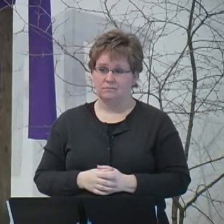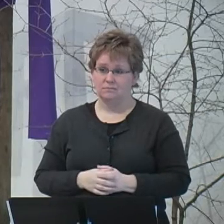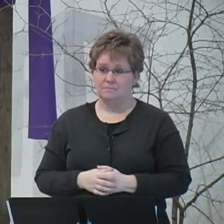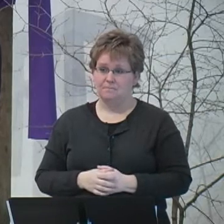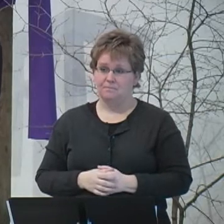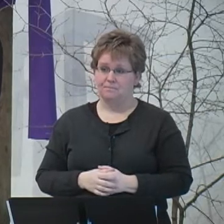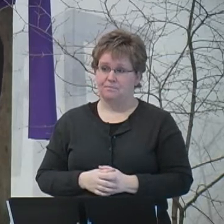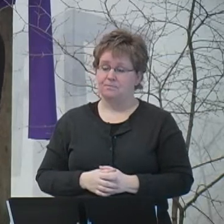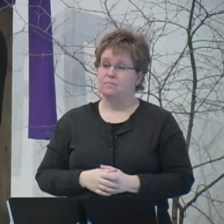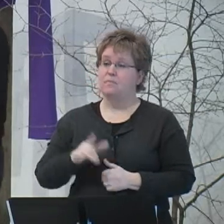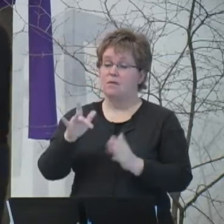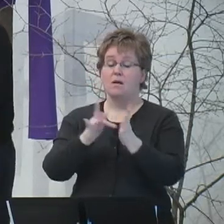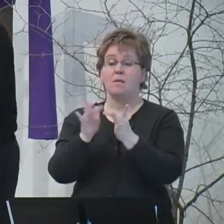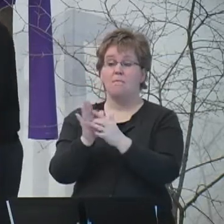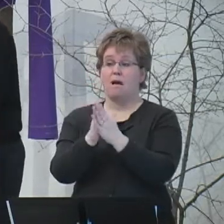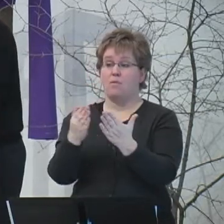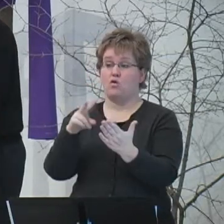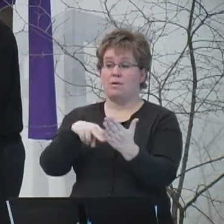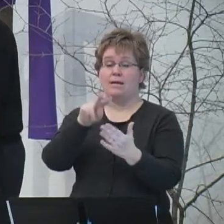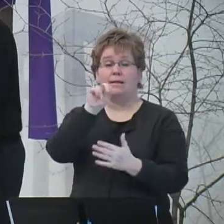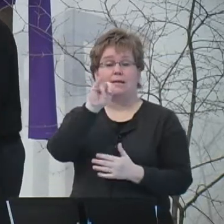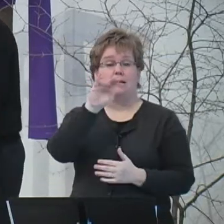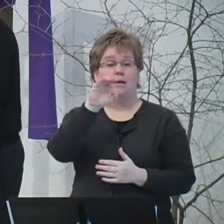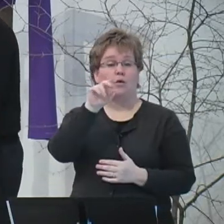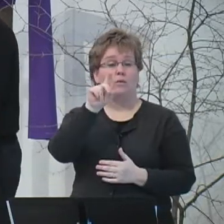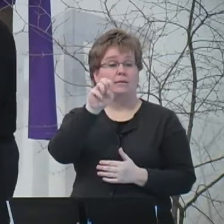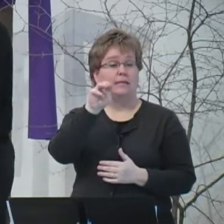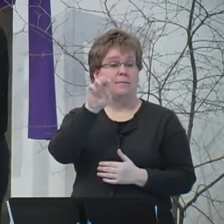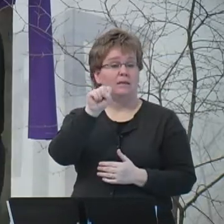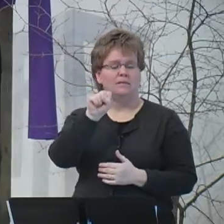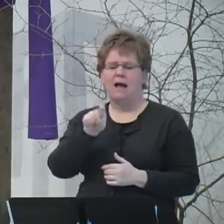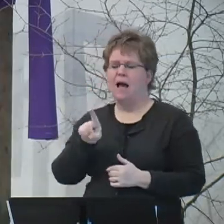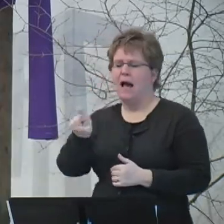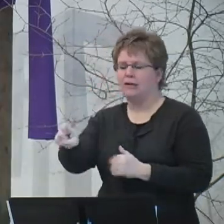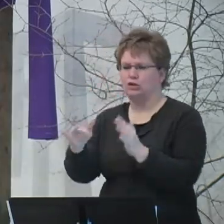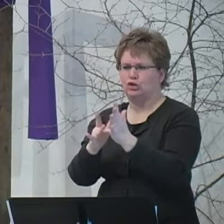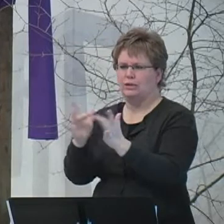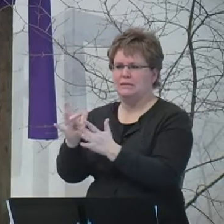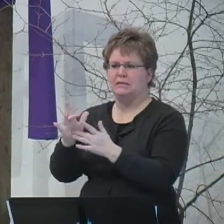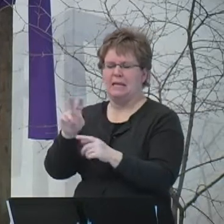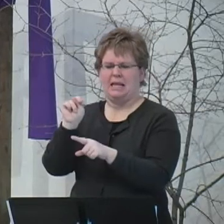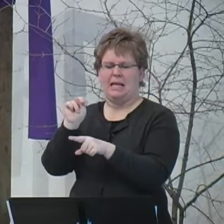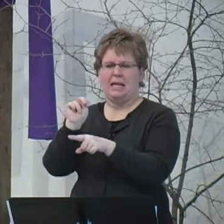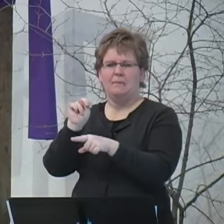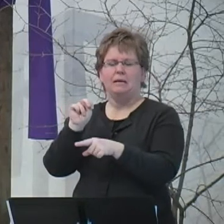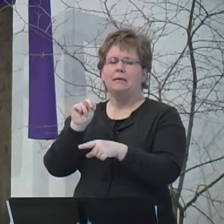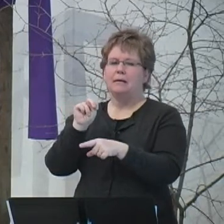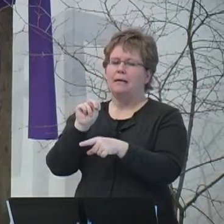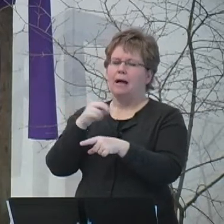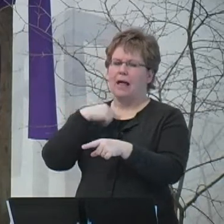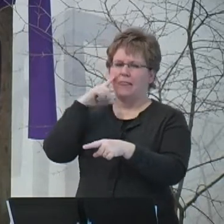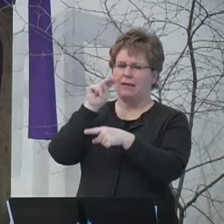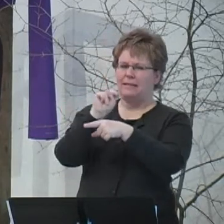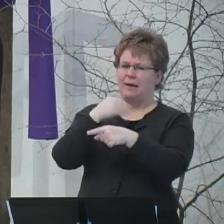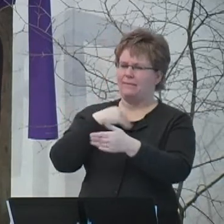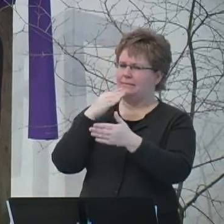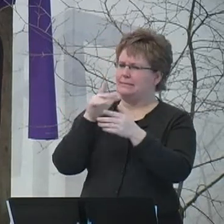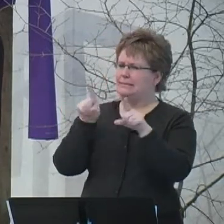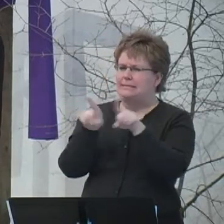When our Bible reading, Nicodemus came to Jesus, and I think he had some of the same kinds of questions,